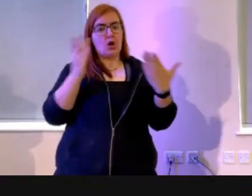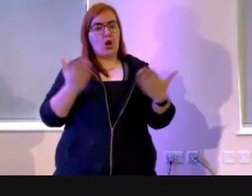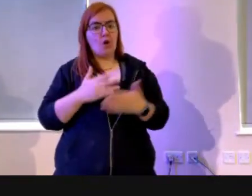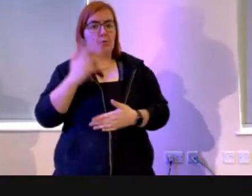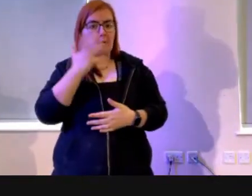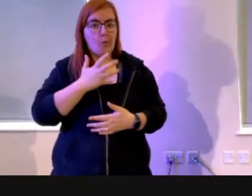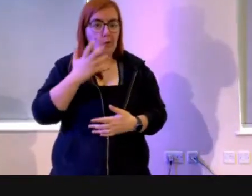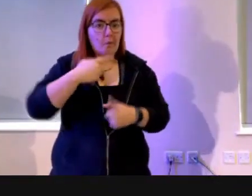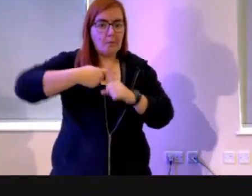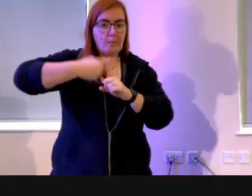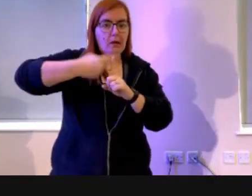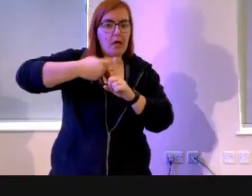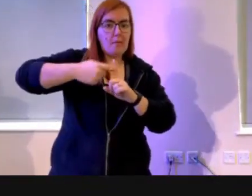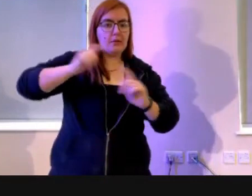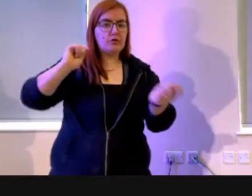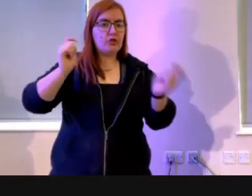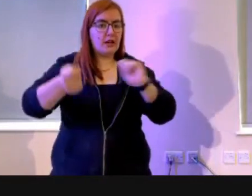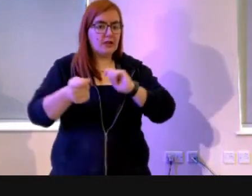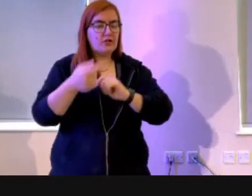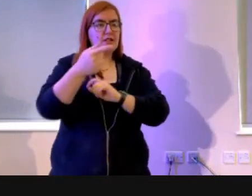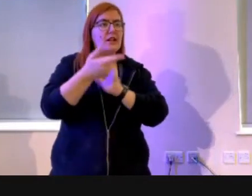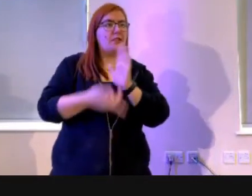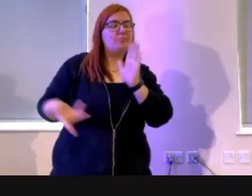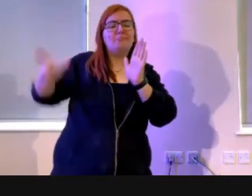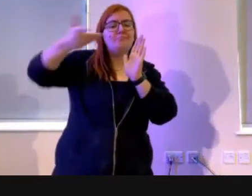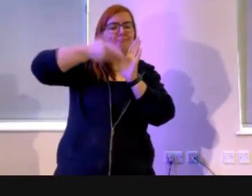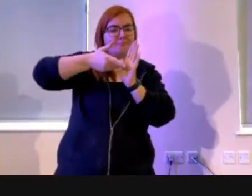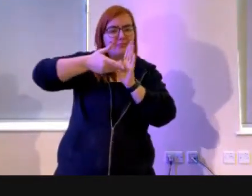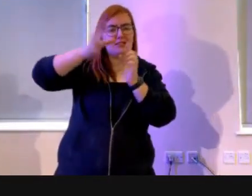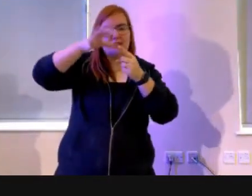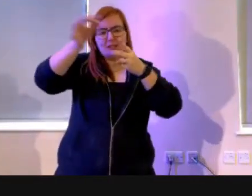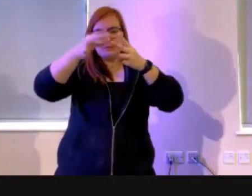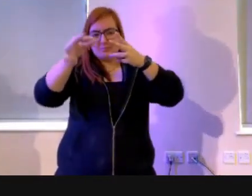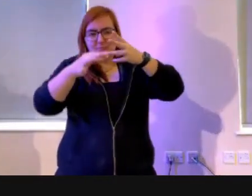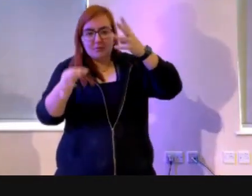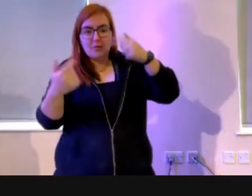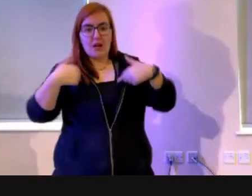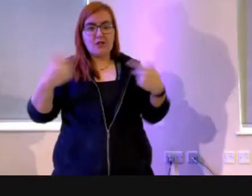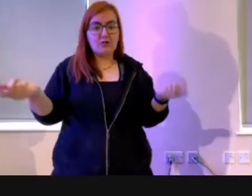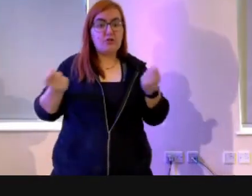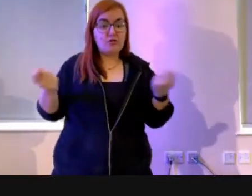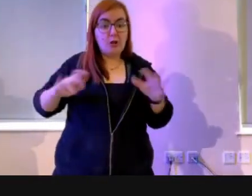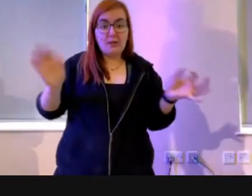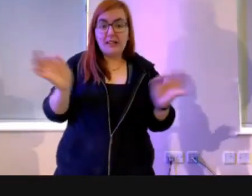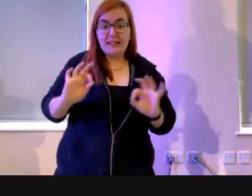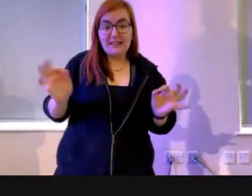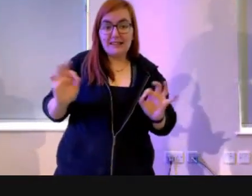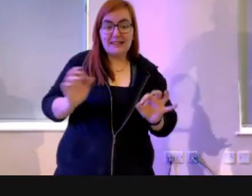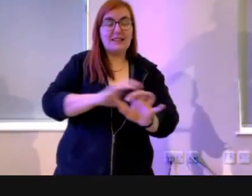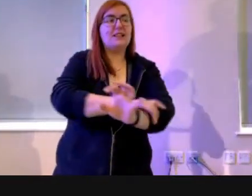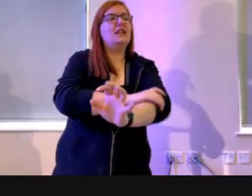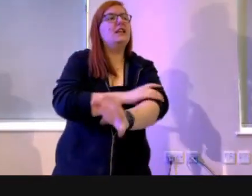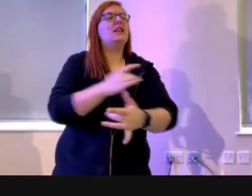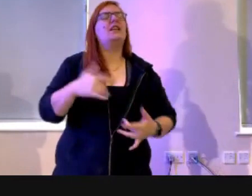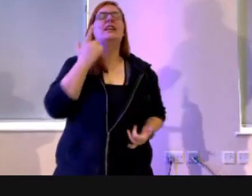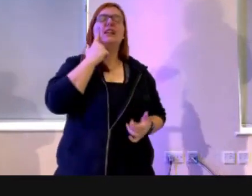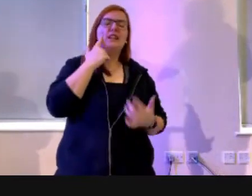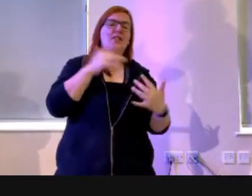like that, that just puts that added dimension of something we seem to have no control over. And we just wonder with the war and the